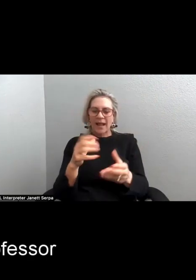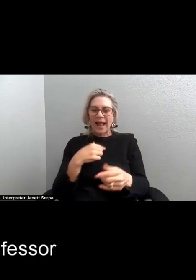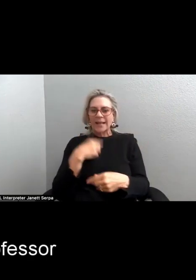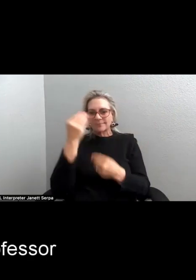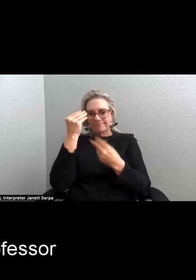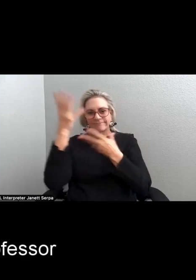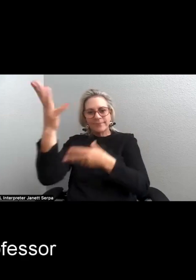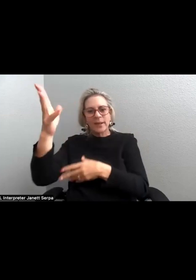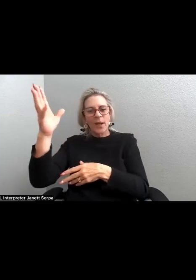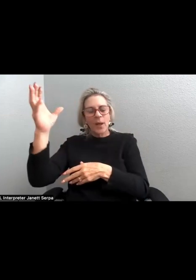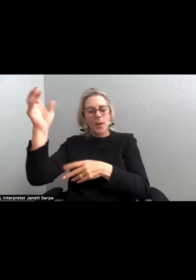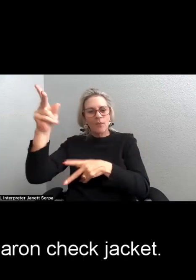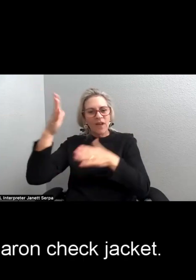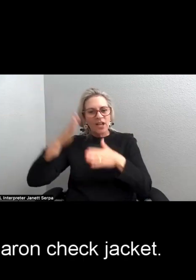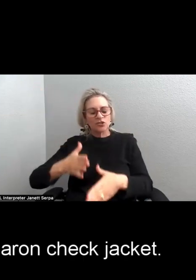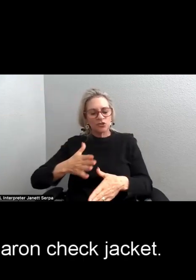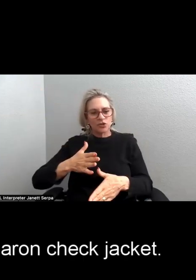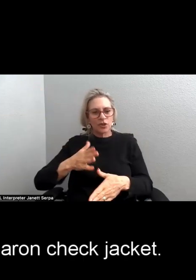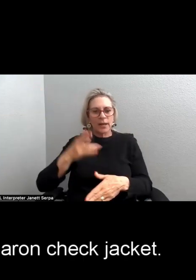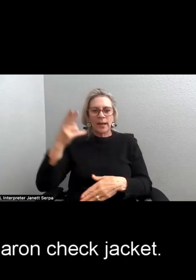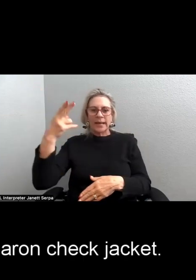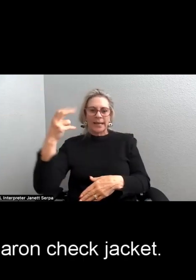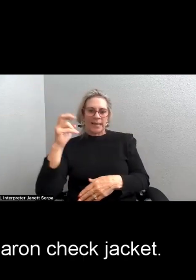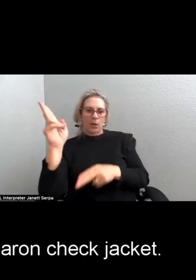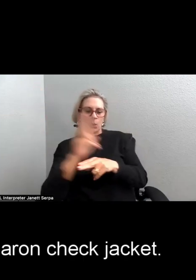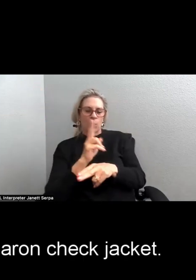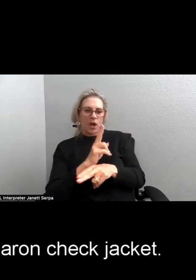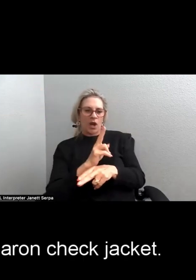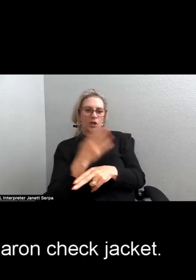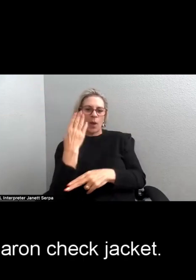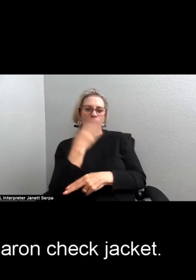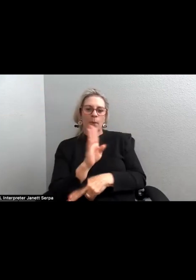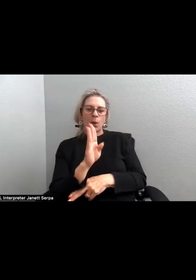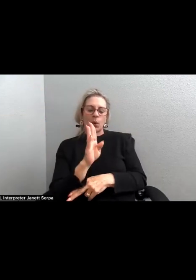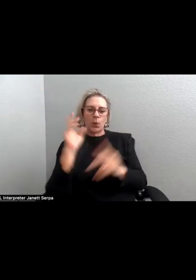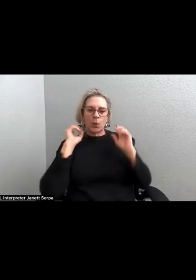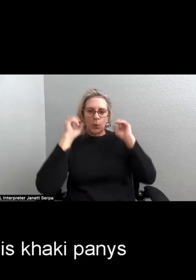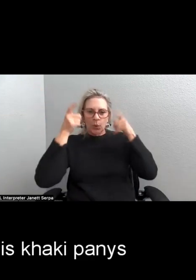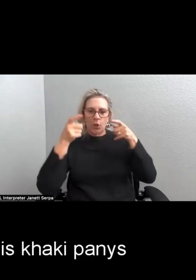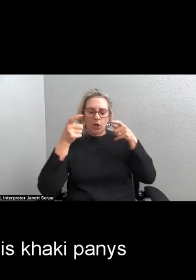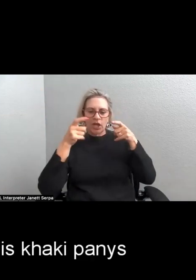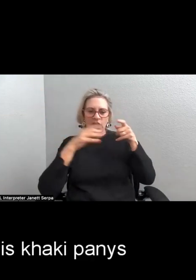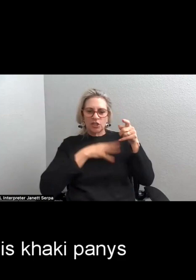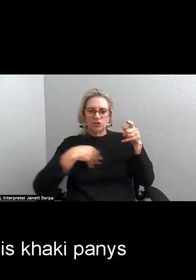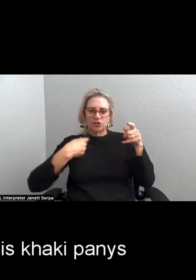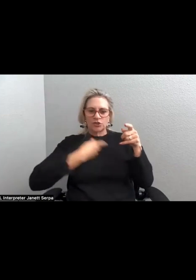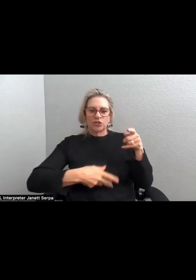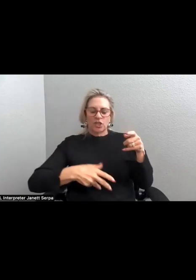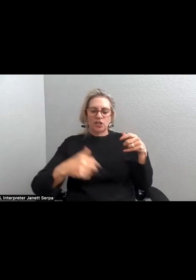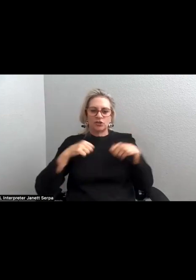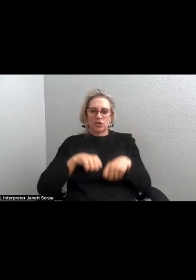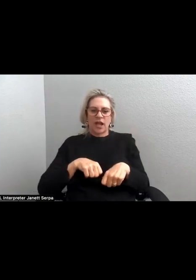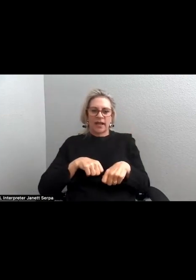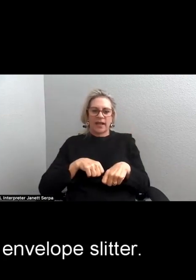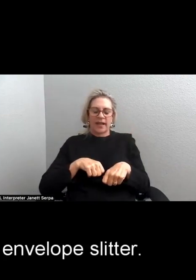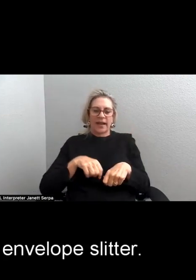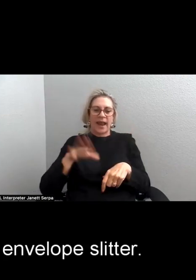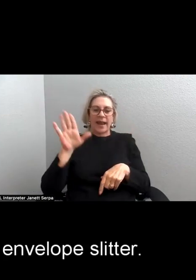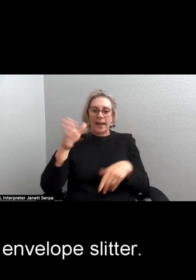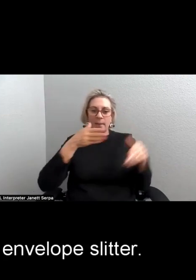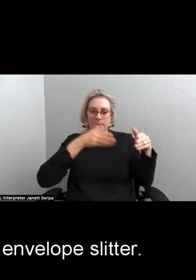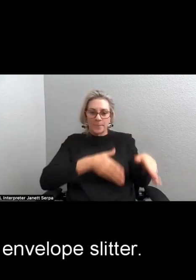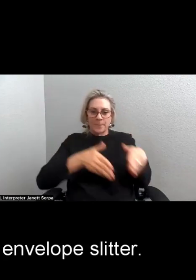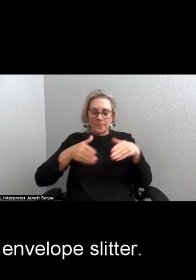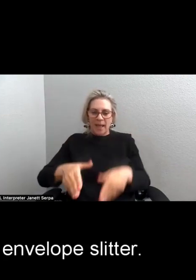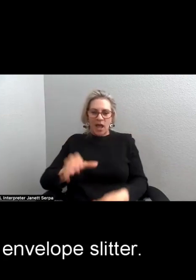The professor wears a blue and maroon check jacket. The crease of his khaki pants is as